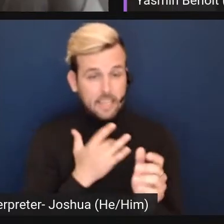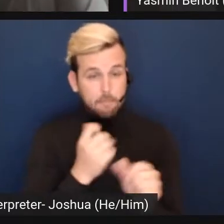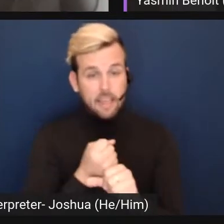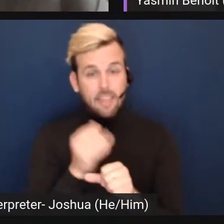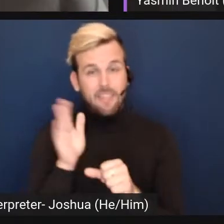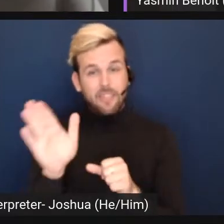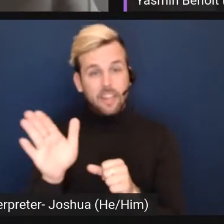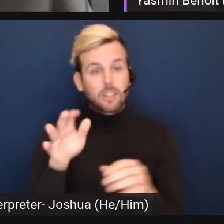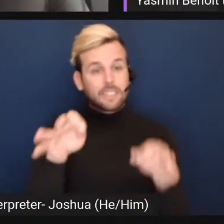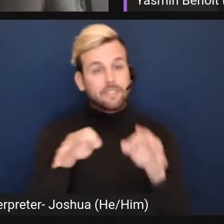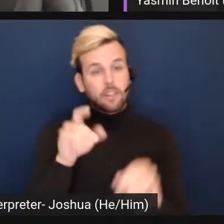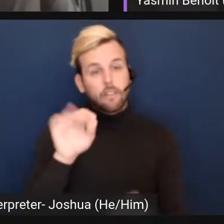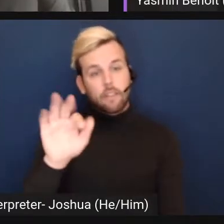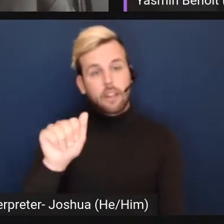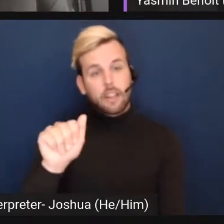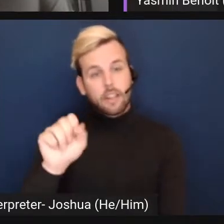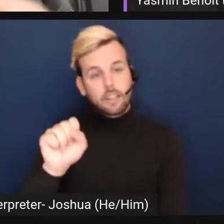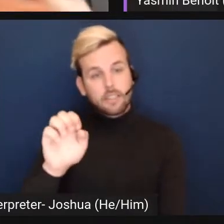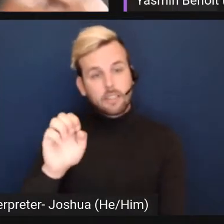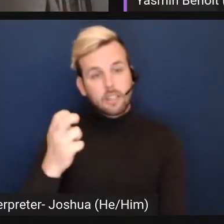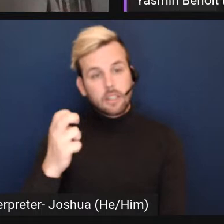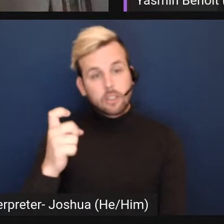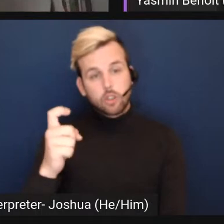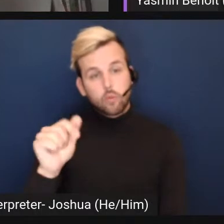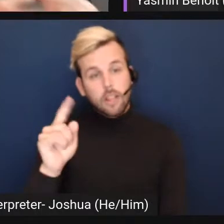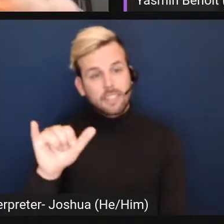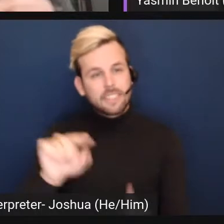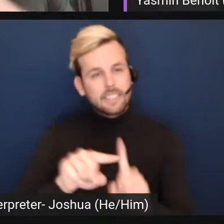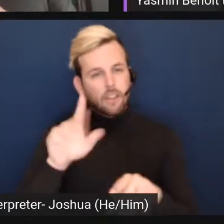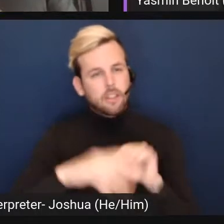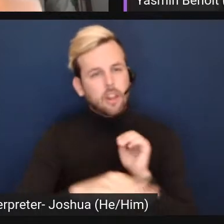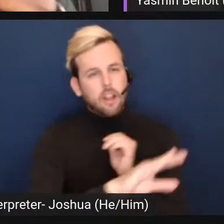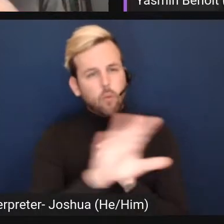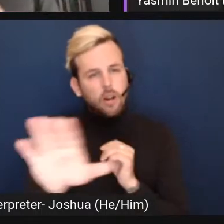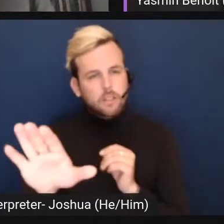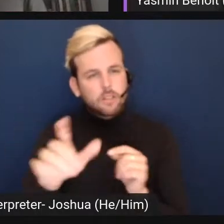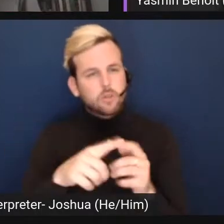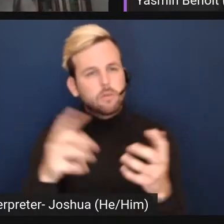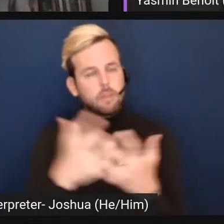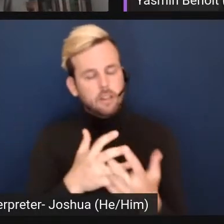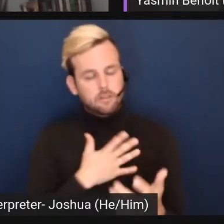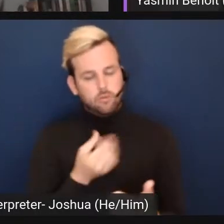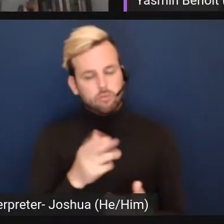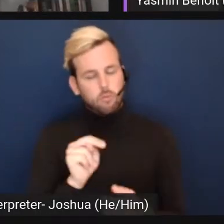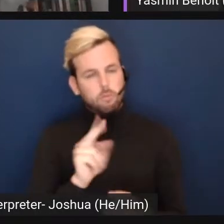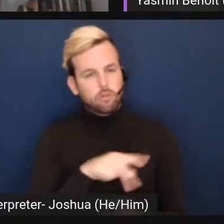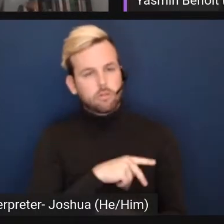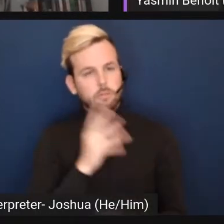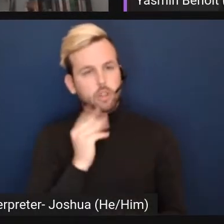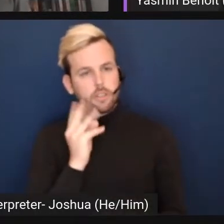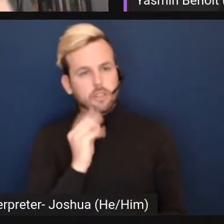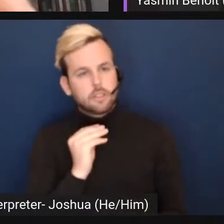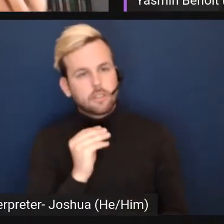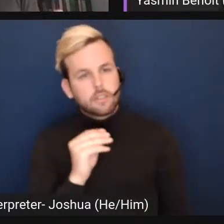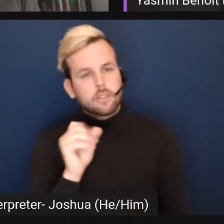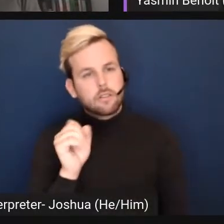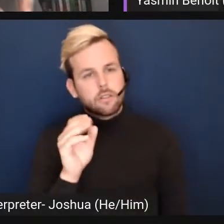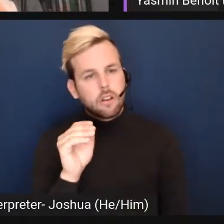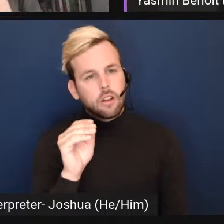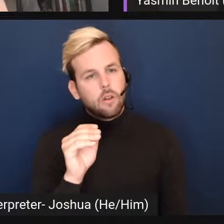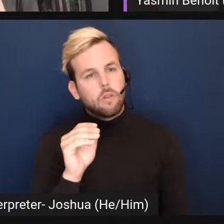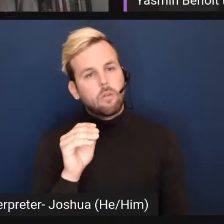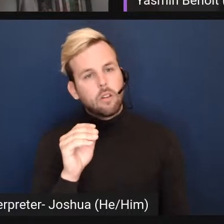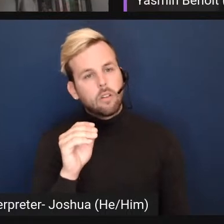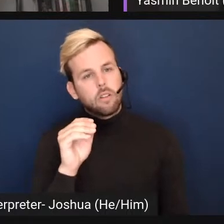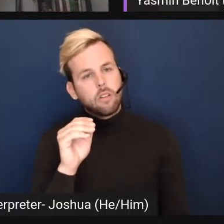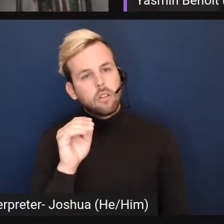definition of asexuality a little bit different than everyone else's in order to match their own personal experience. And so in that